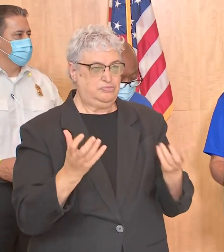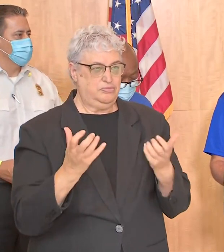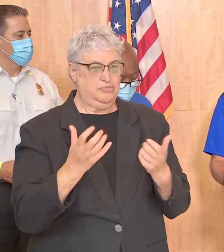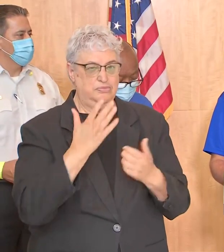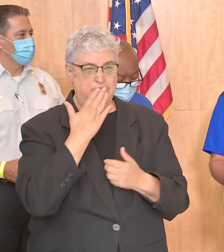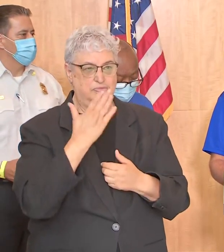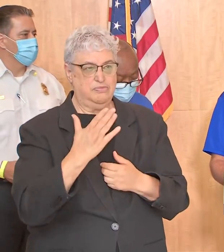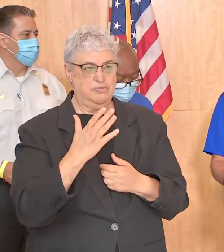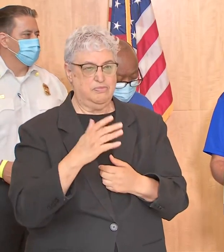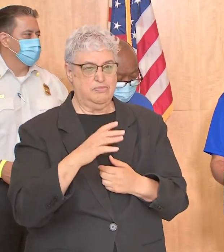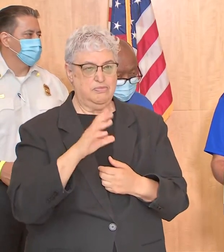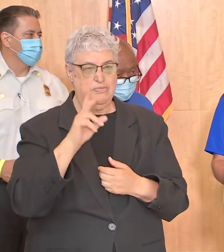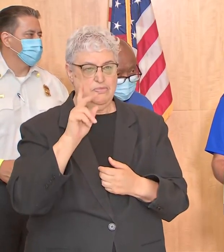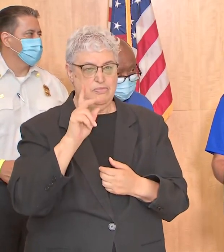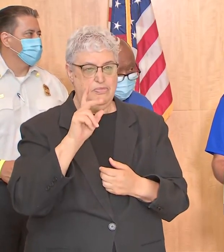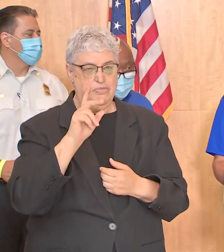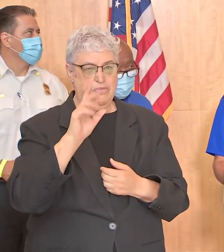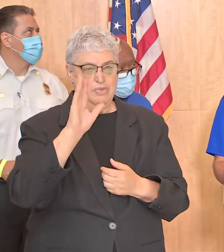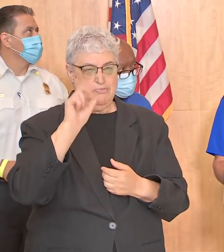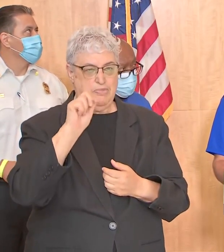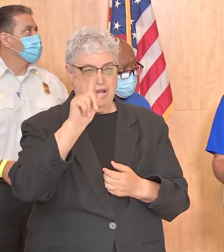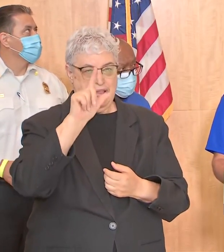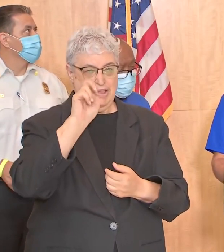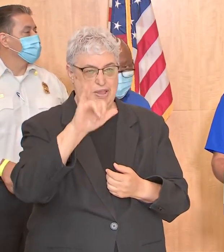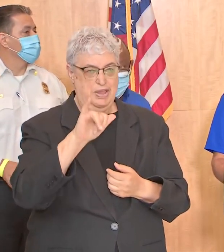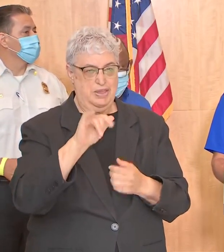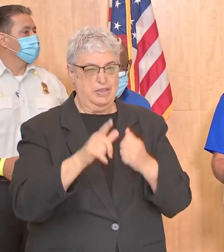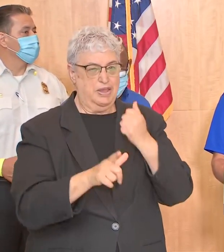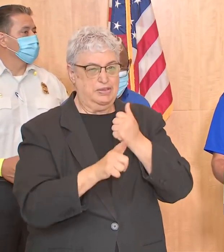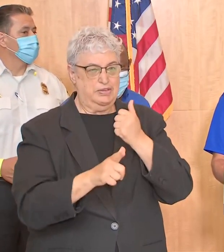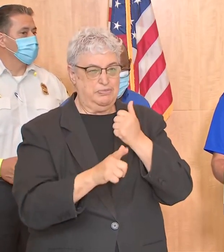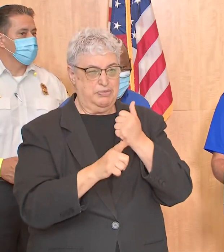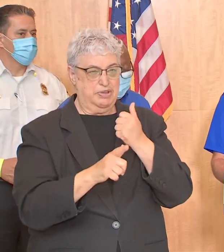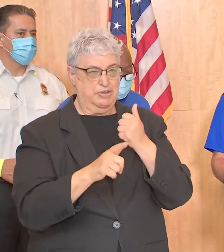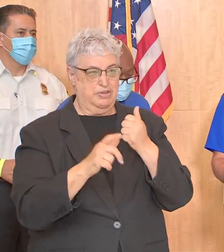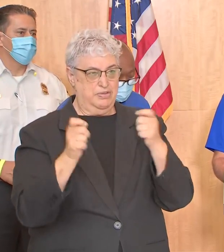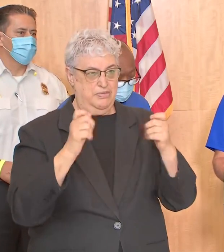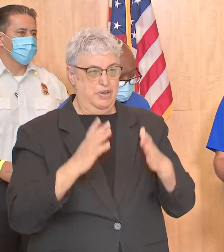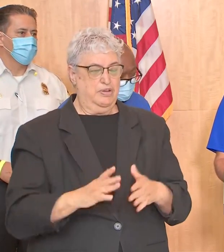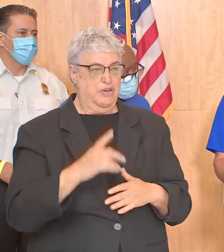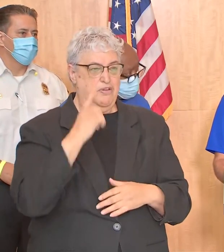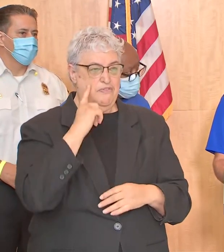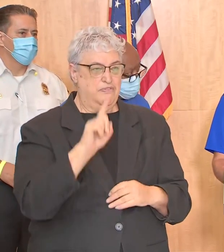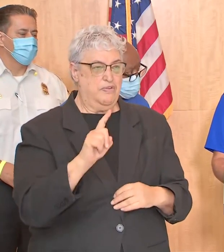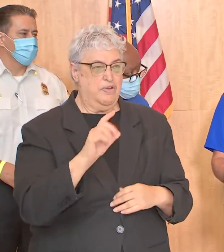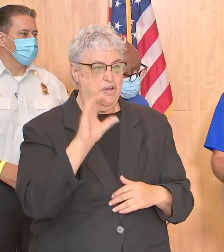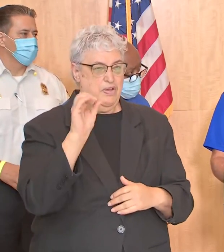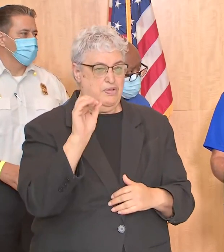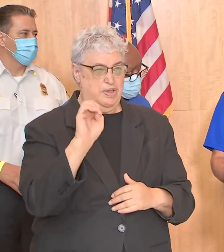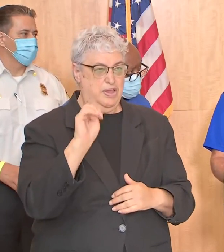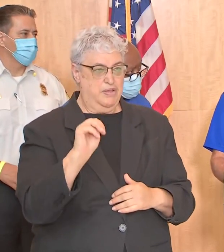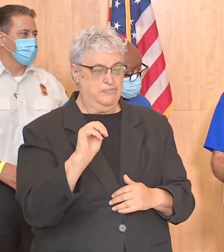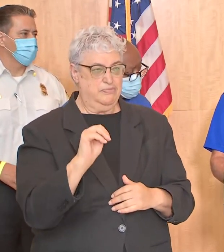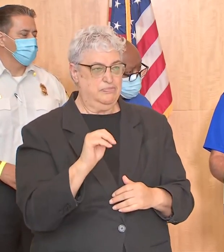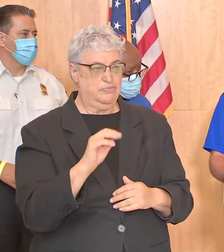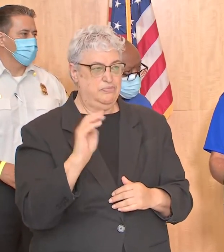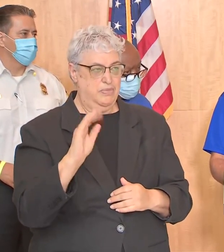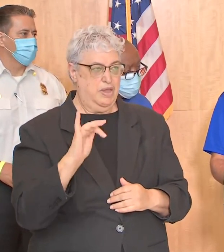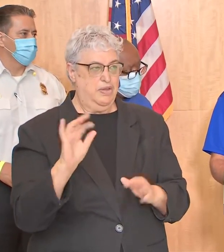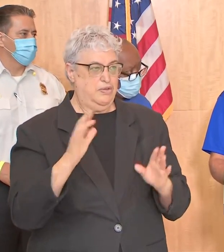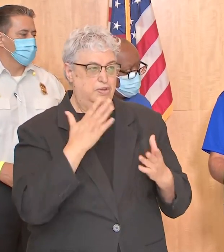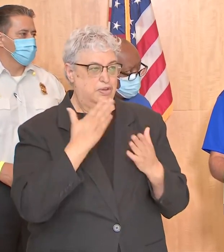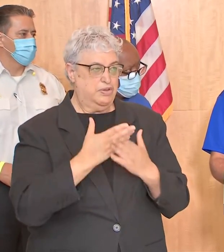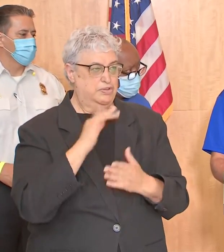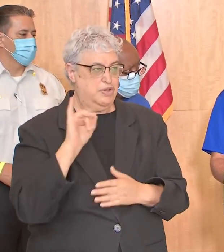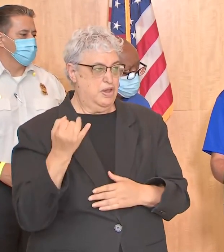thank the key of Bradley who's the deputy director of the office of emergency management she's been working really hard mayor and doing a